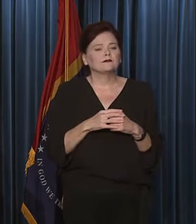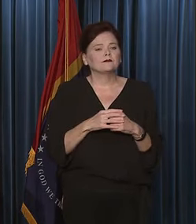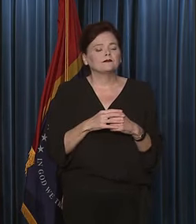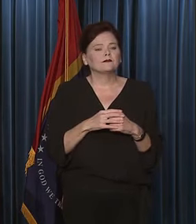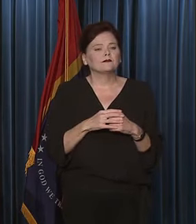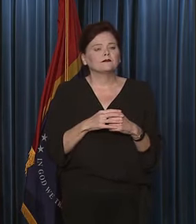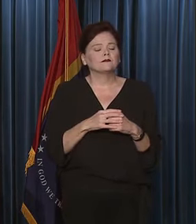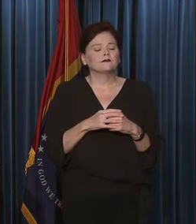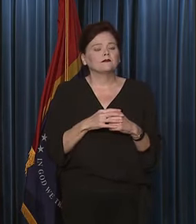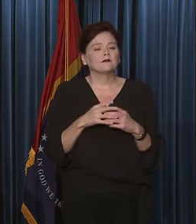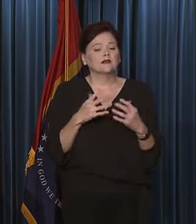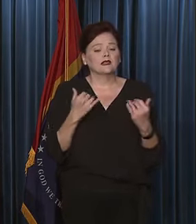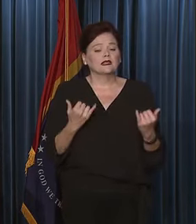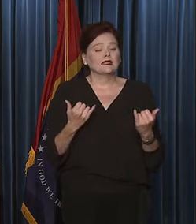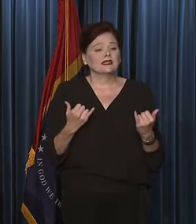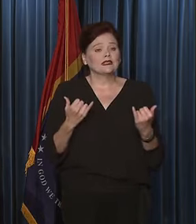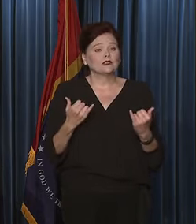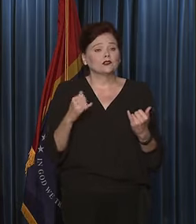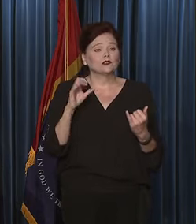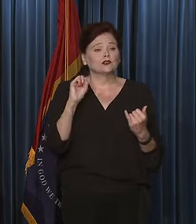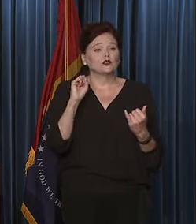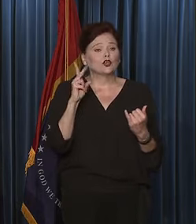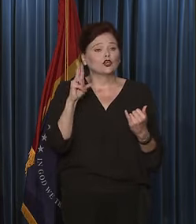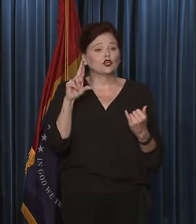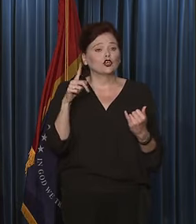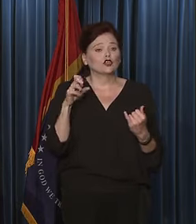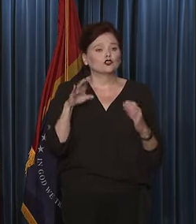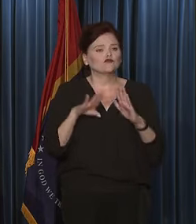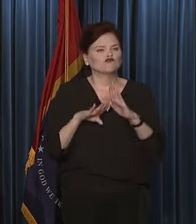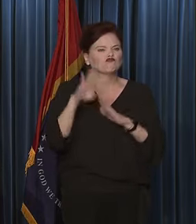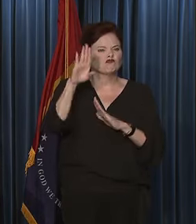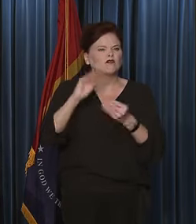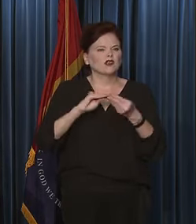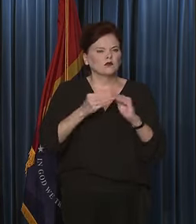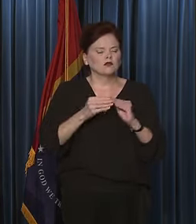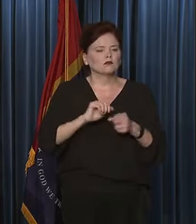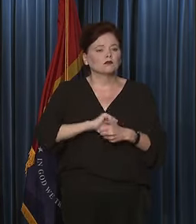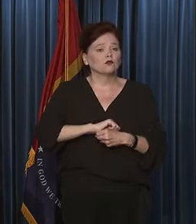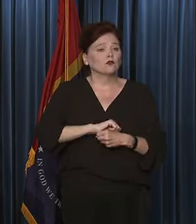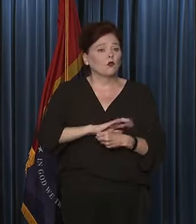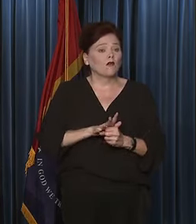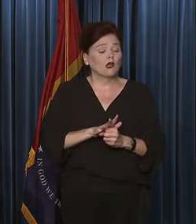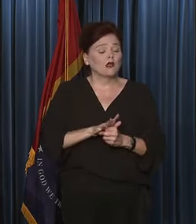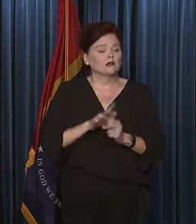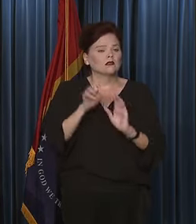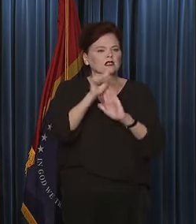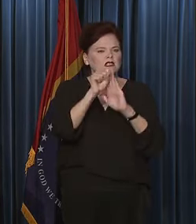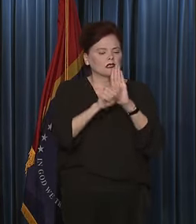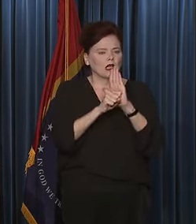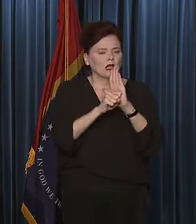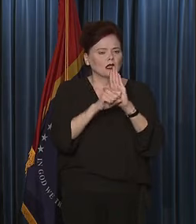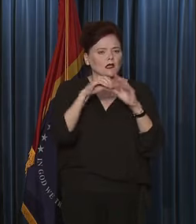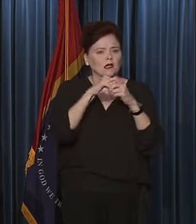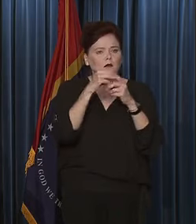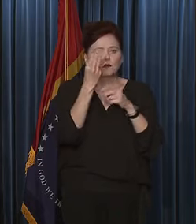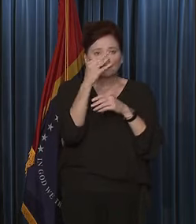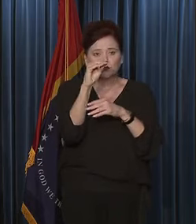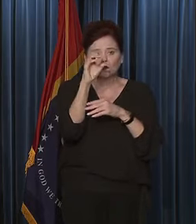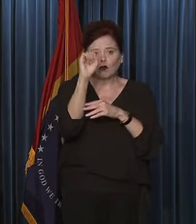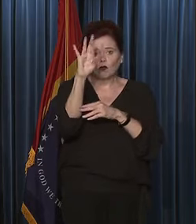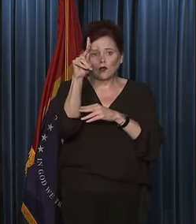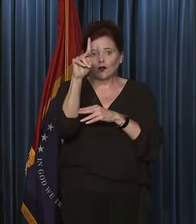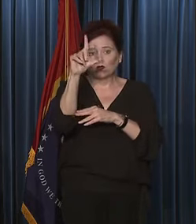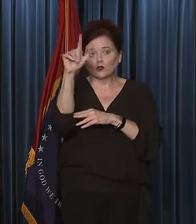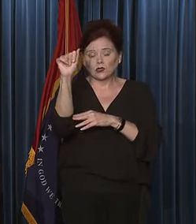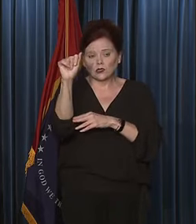In this particular surge of the coronavirus, the states in Missouri, Arkansas,